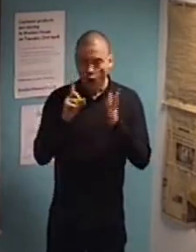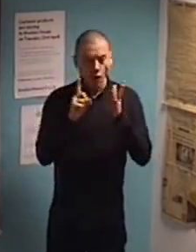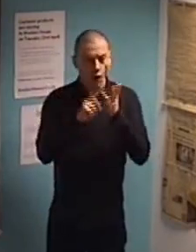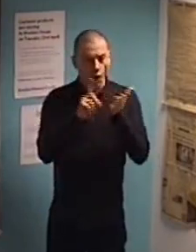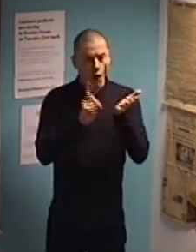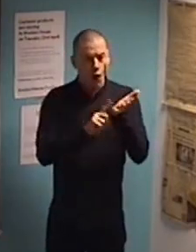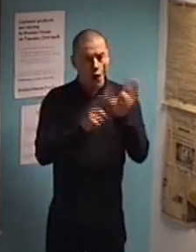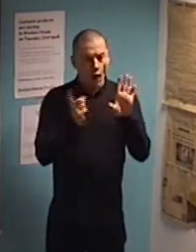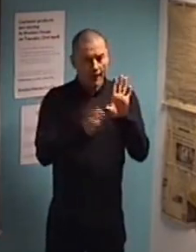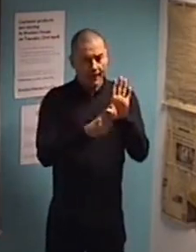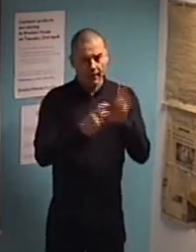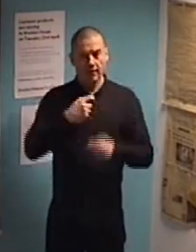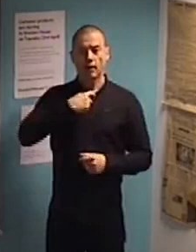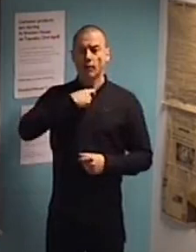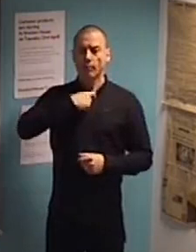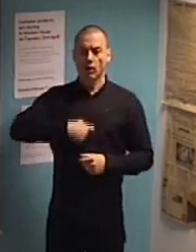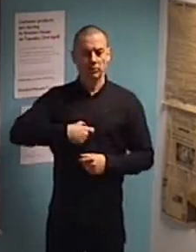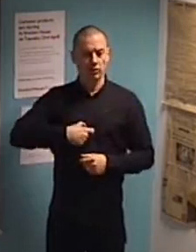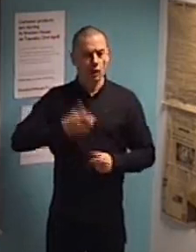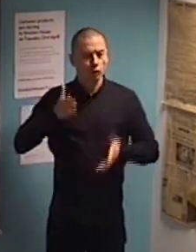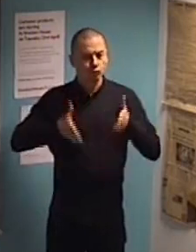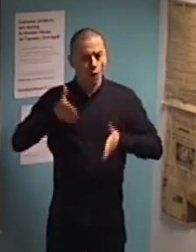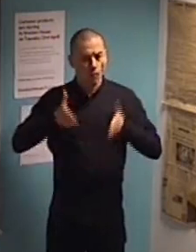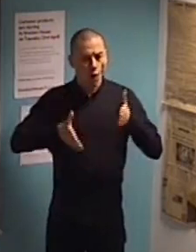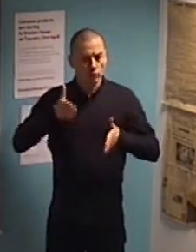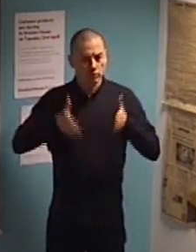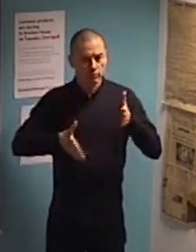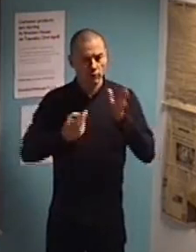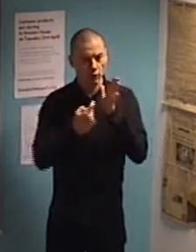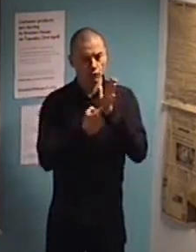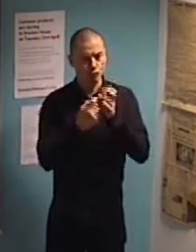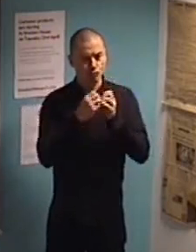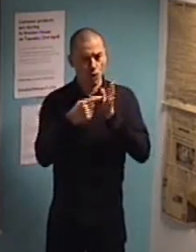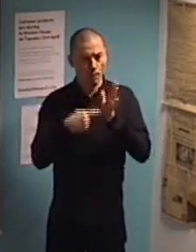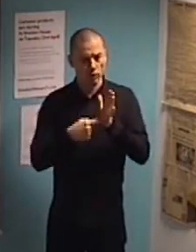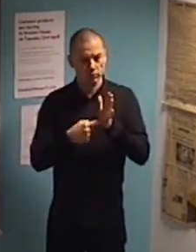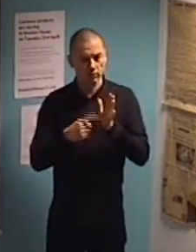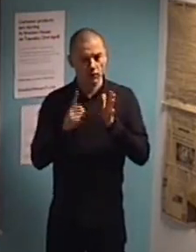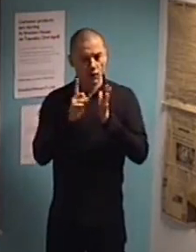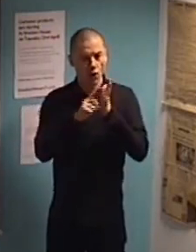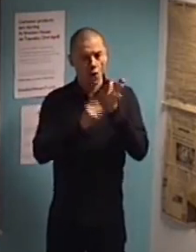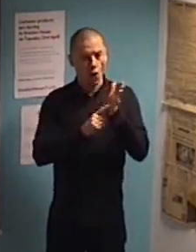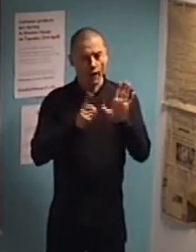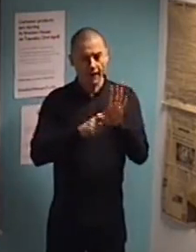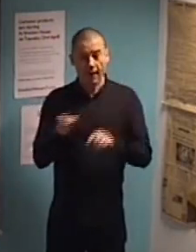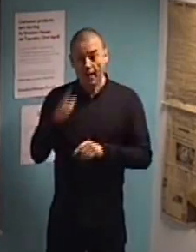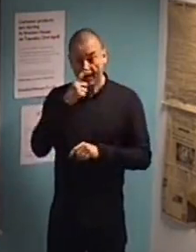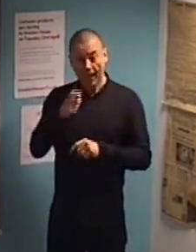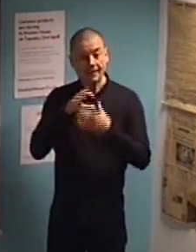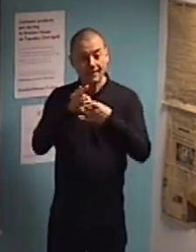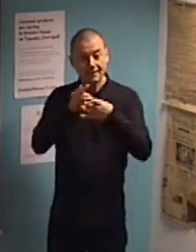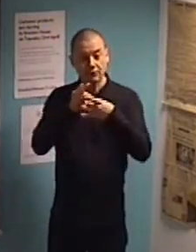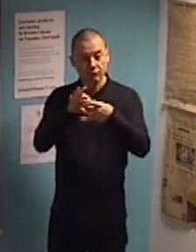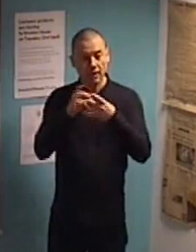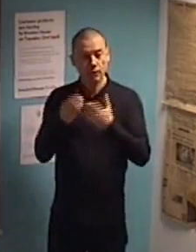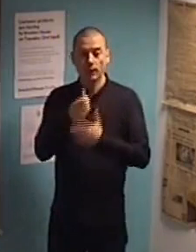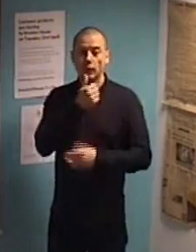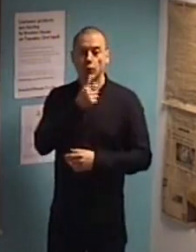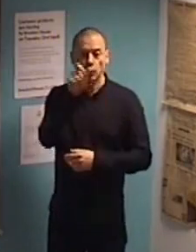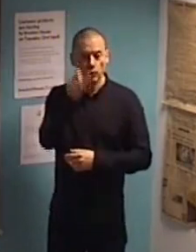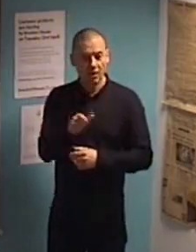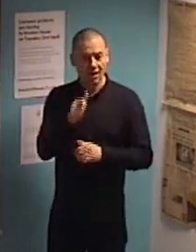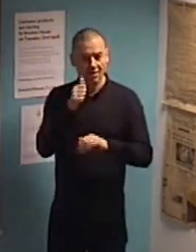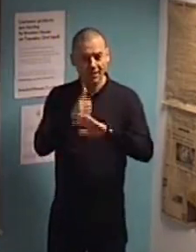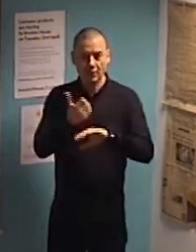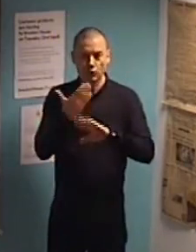which can proactively interact with the user based on their preferences and routines. And then,